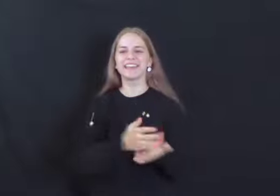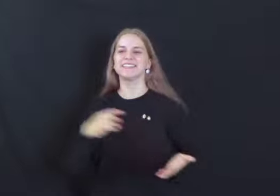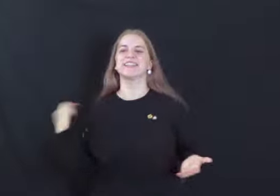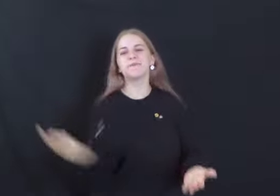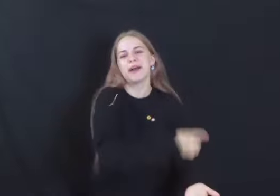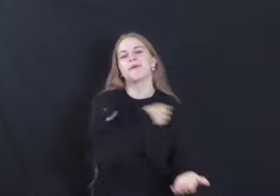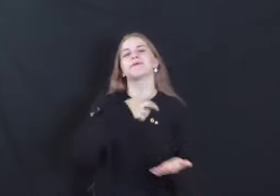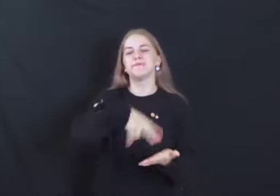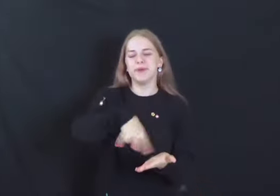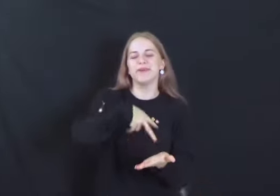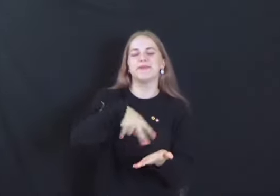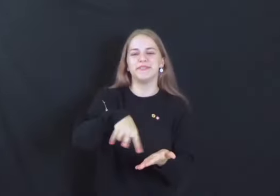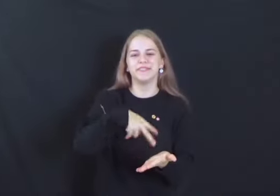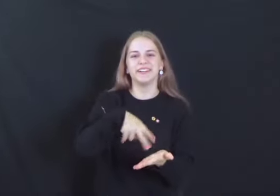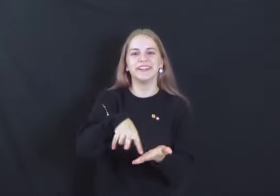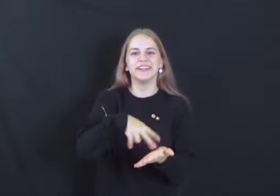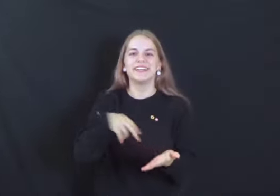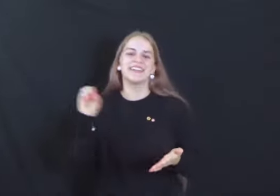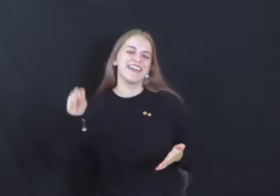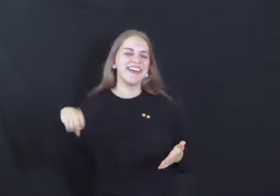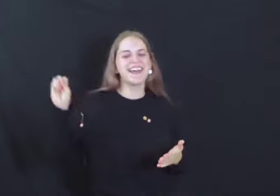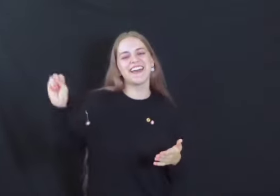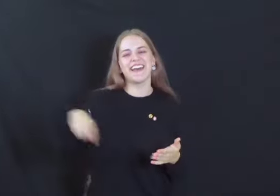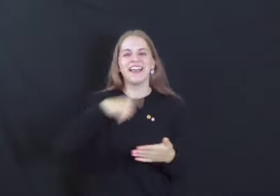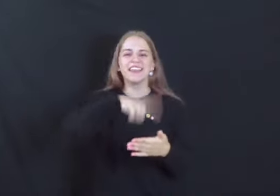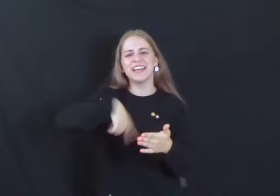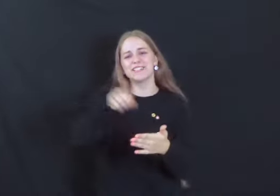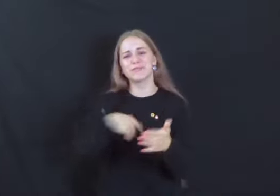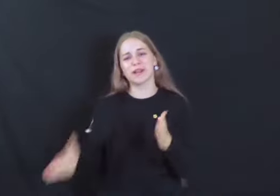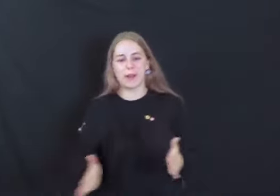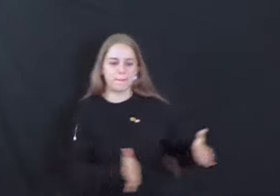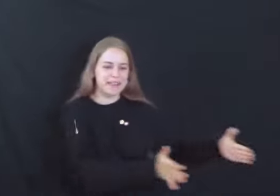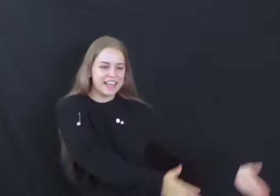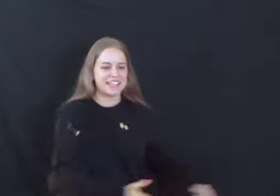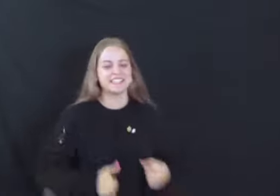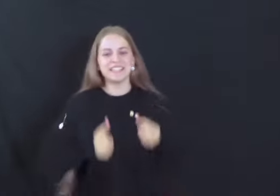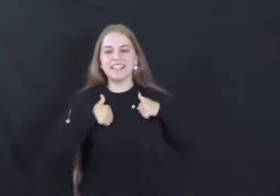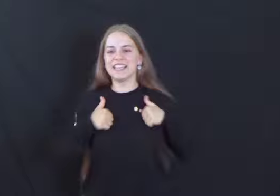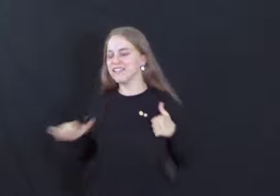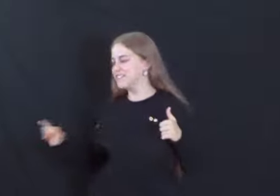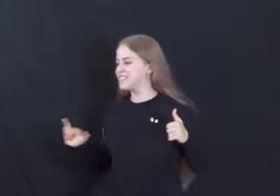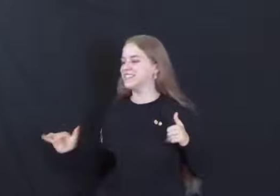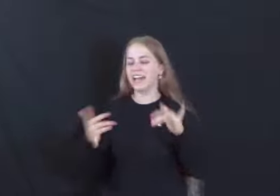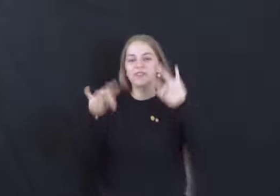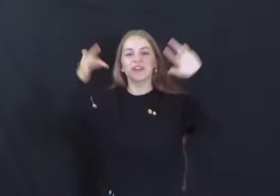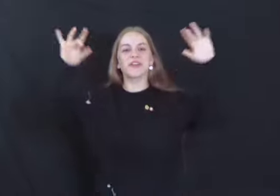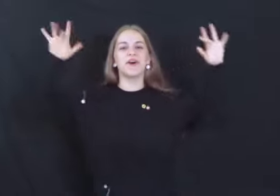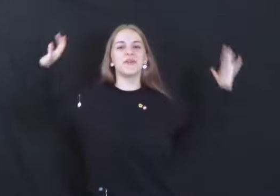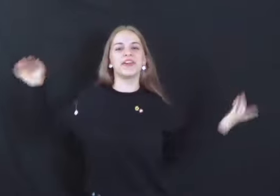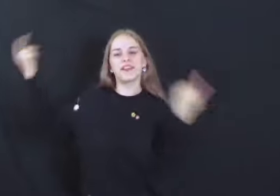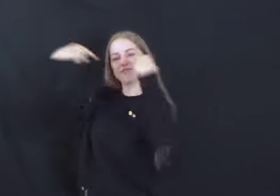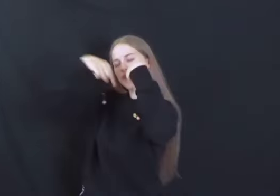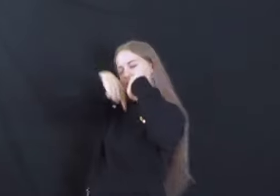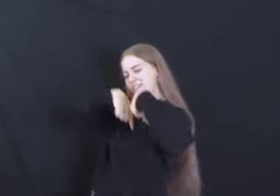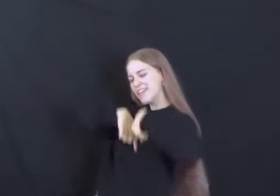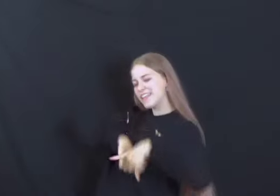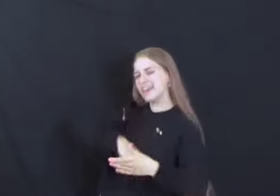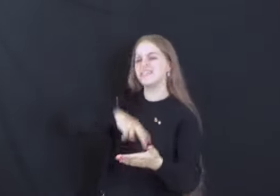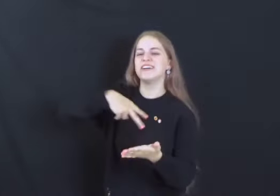can't stop how we move Yeah Let's make a press in it Just like we're going and rolling Like we're